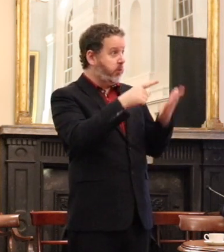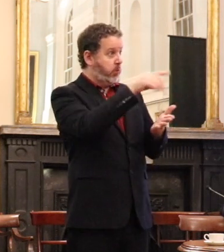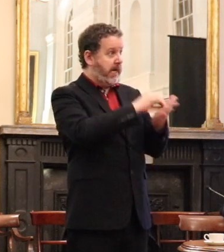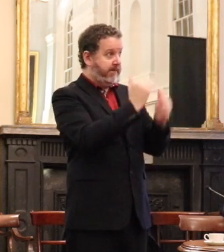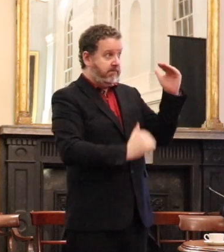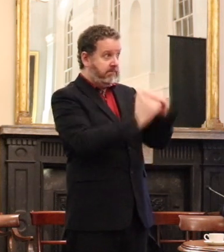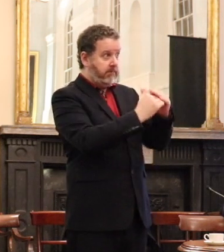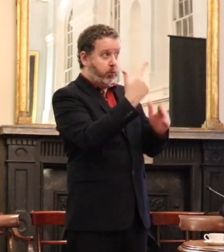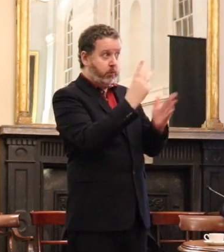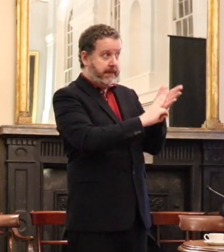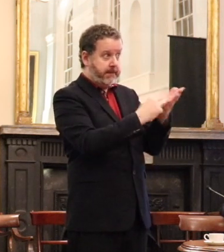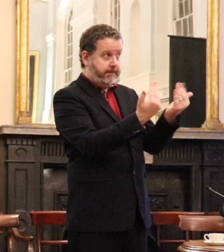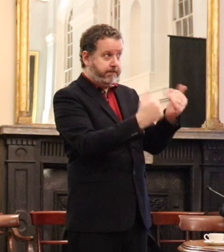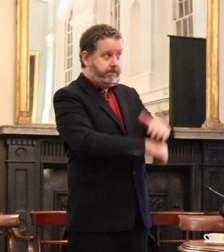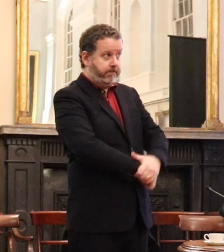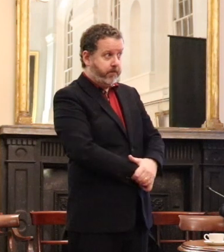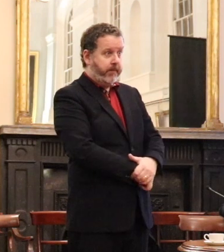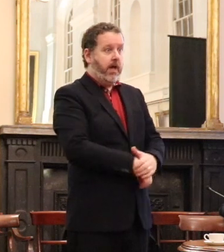two minutes on which to do so.